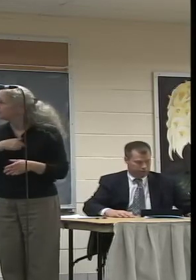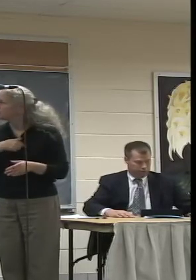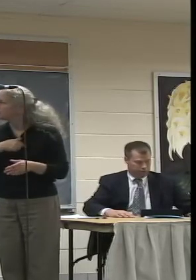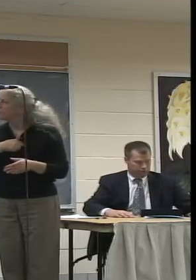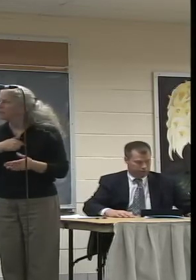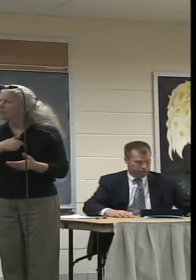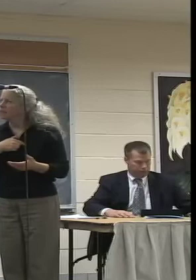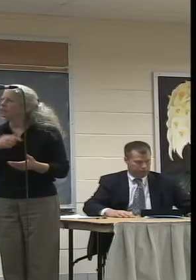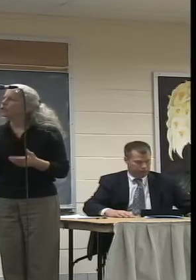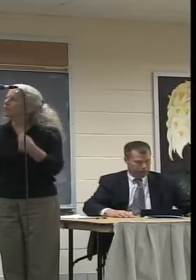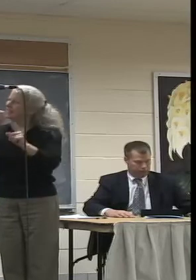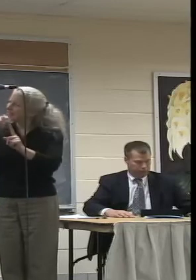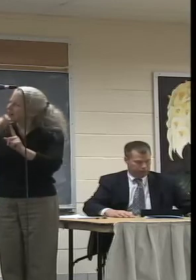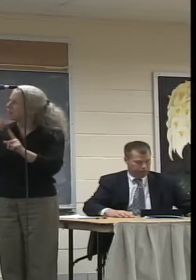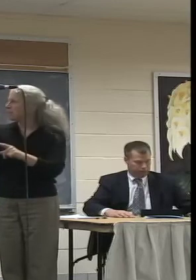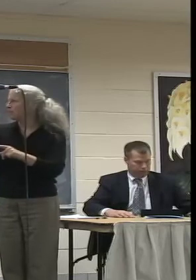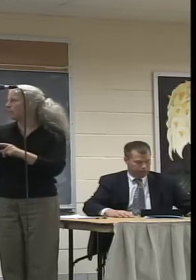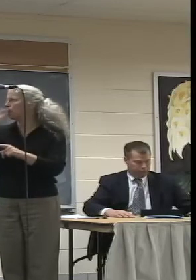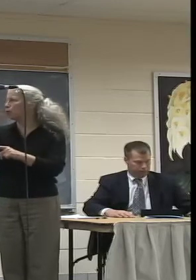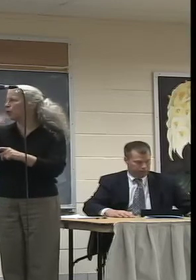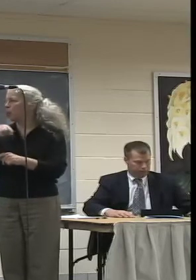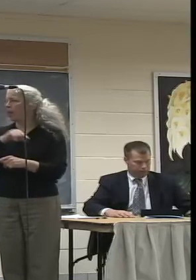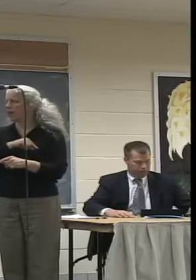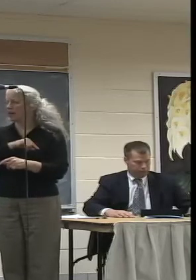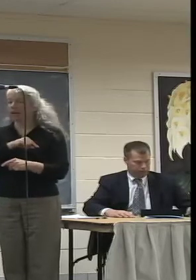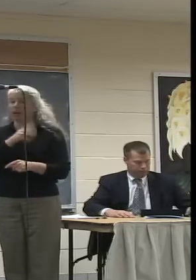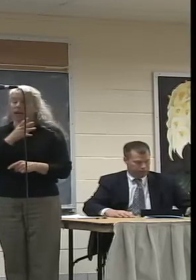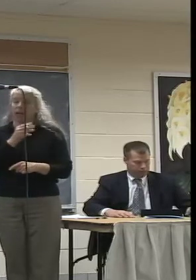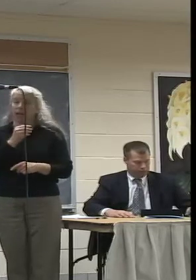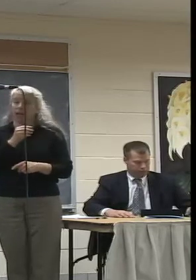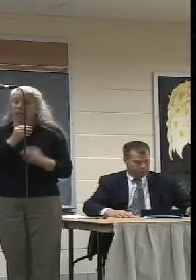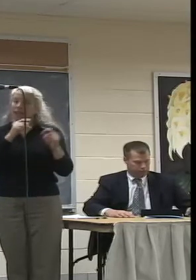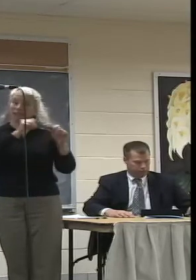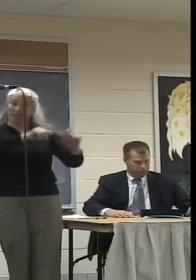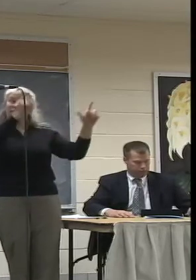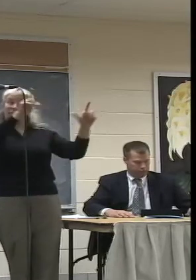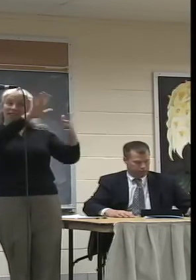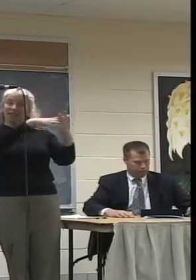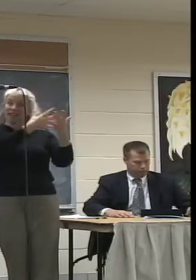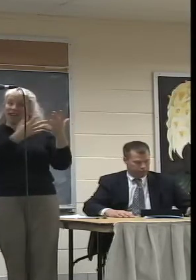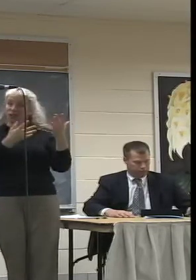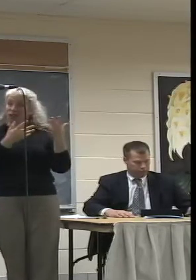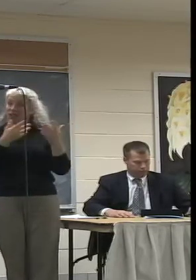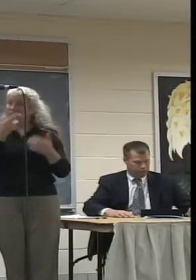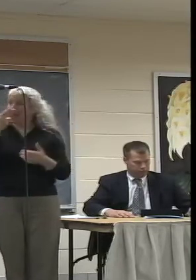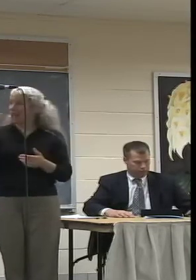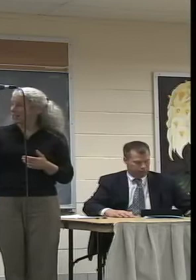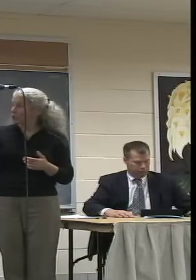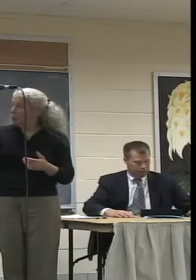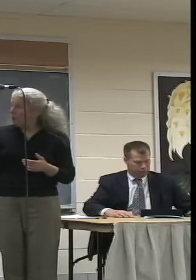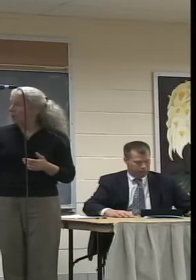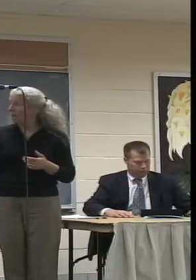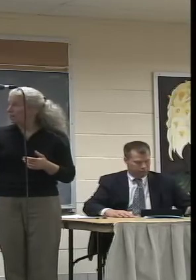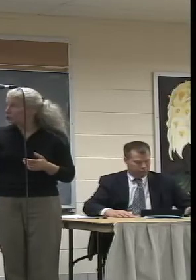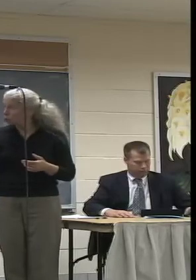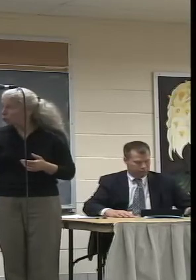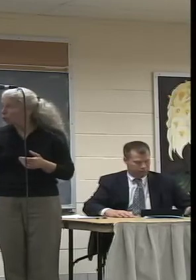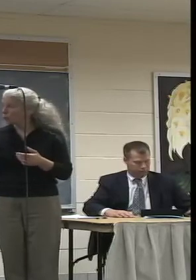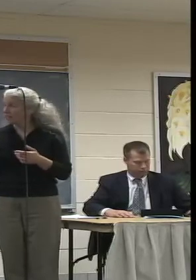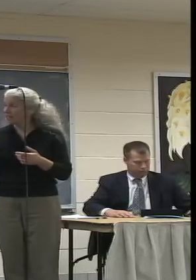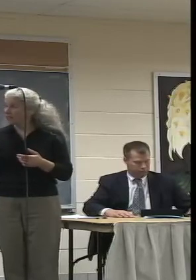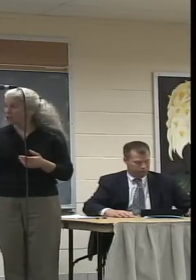making sure the signal is good and making sure that it's listed on the X1 and X2 stations seems very important to